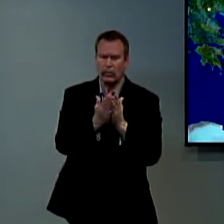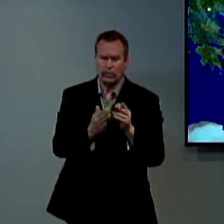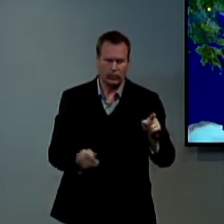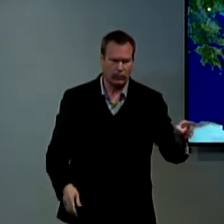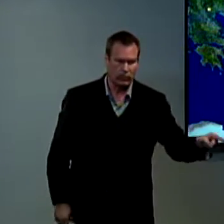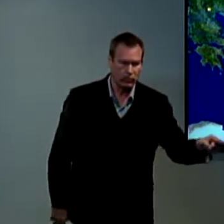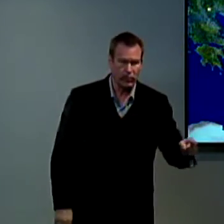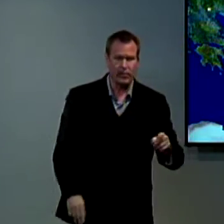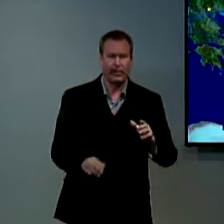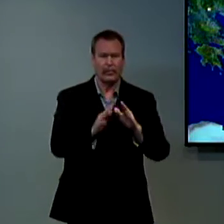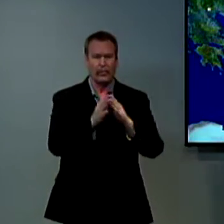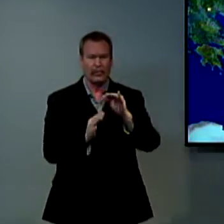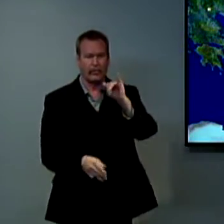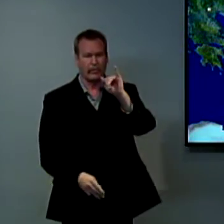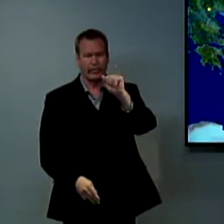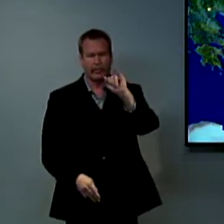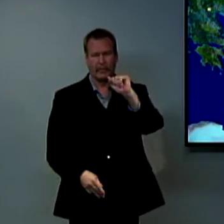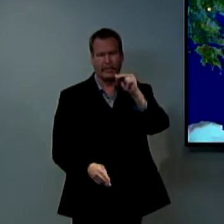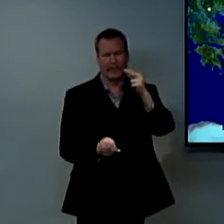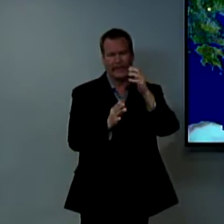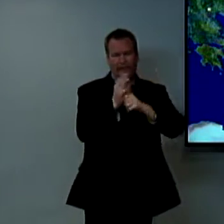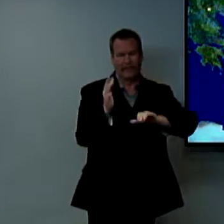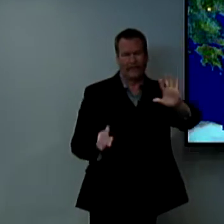discuss with them all of these things